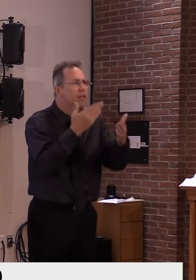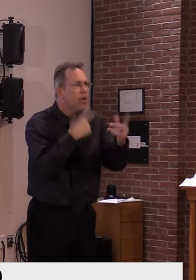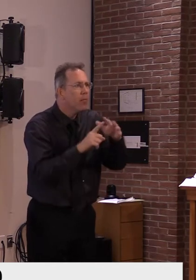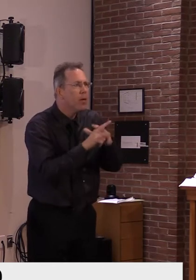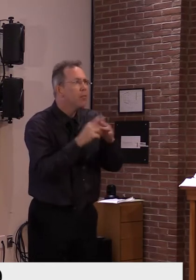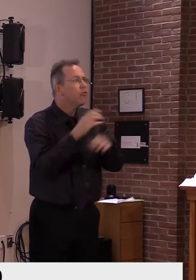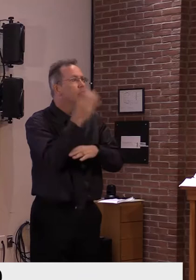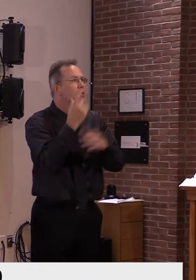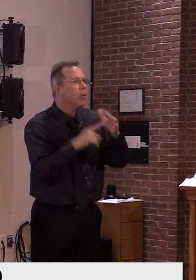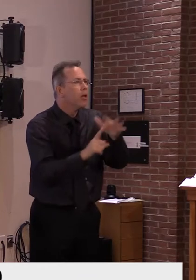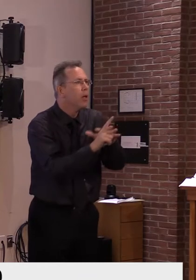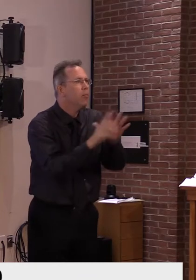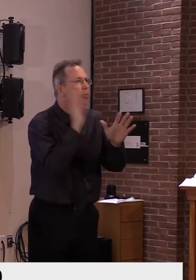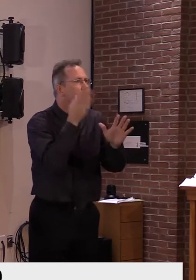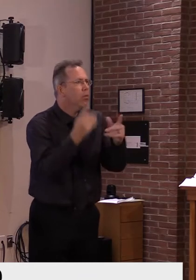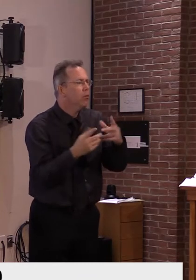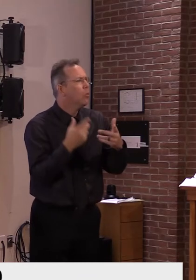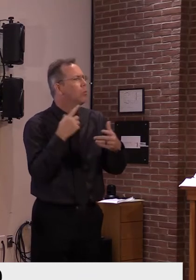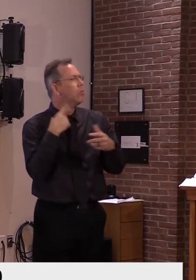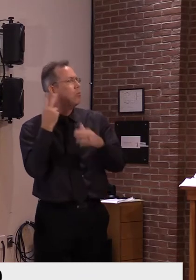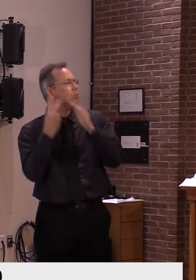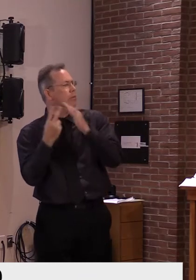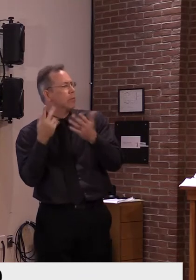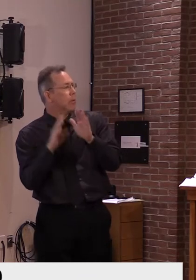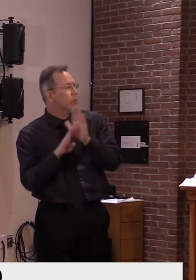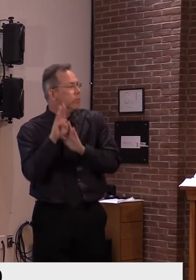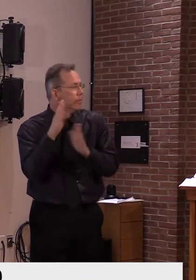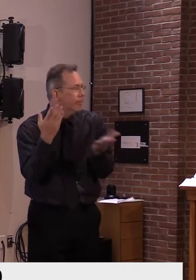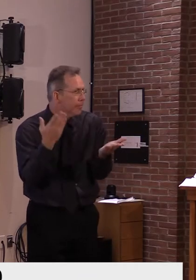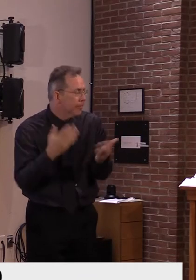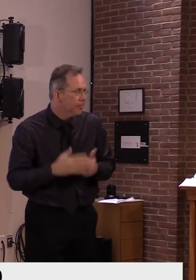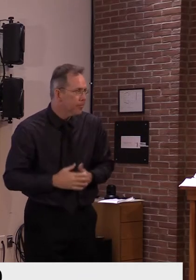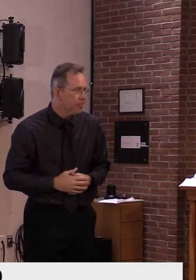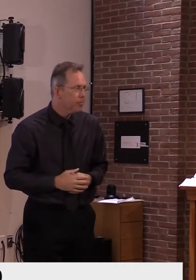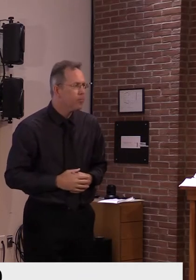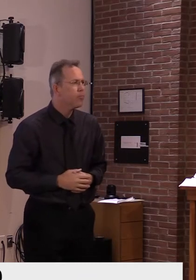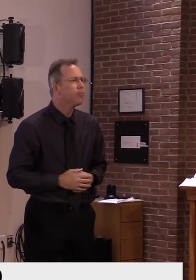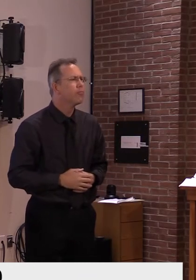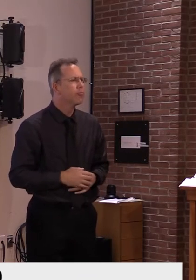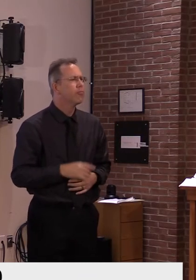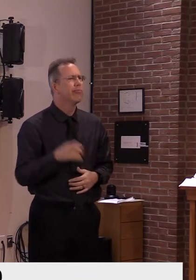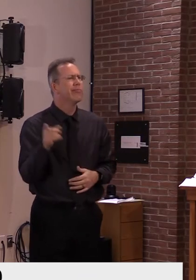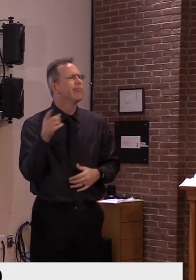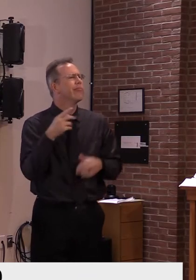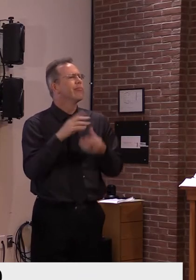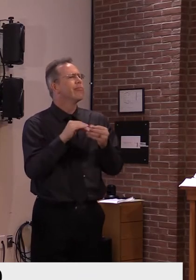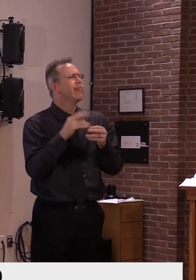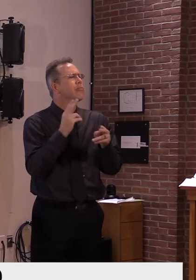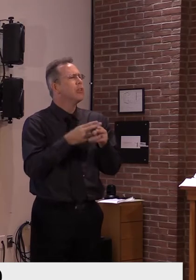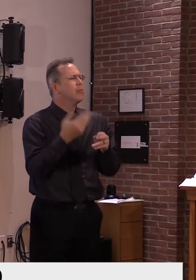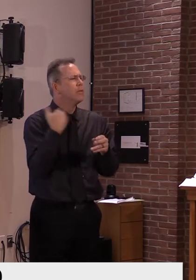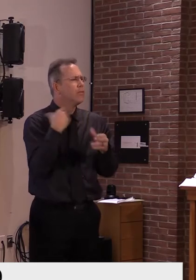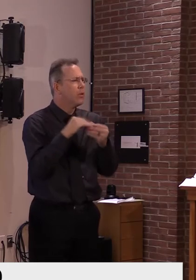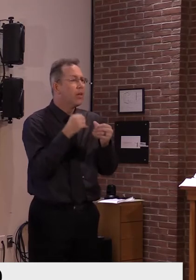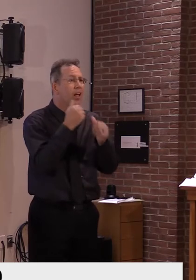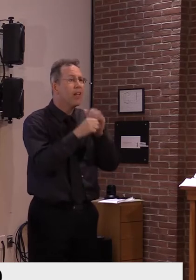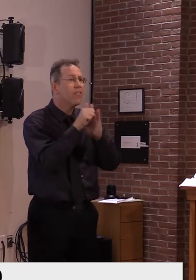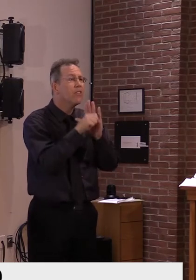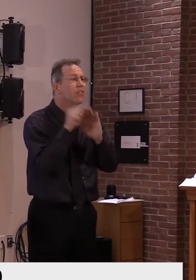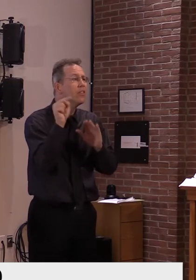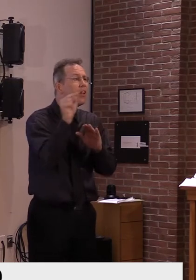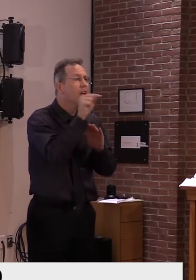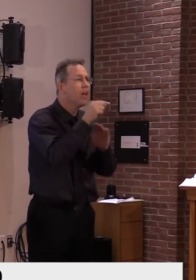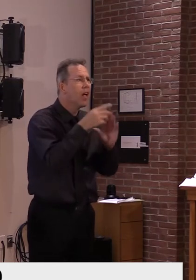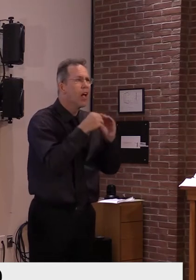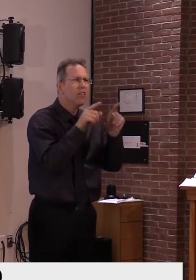relating to Vermont is that we're seeing cases growing up in every part of our travel region, every state in the District of Columbia